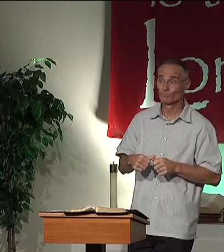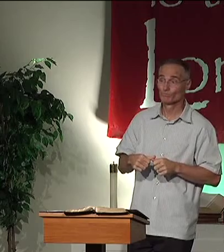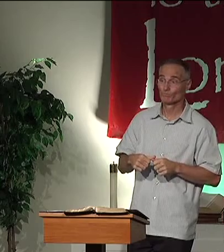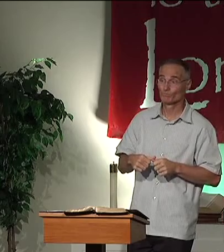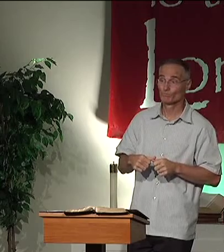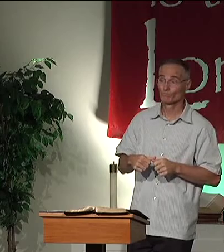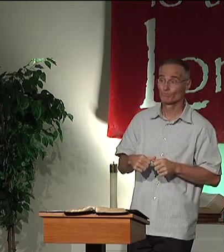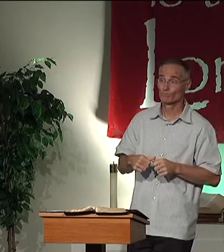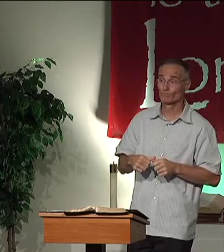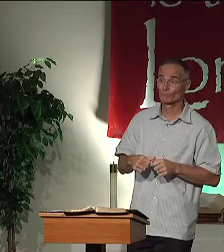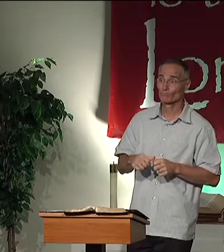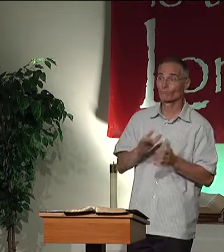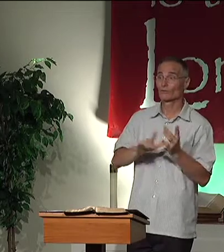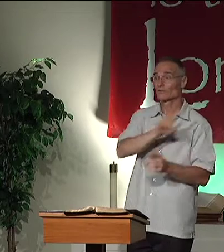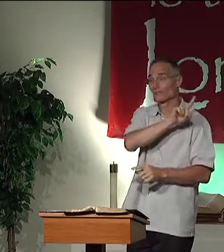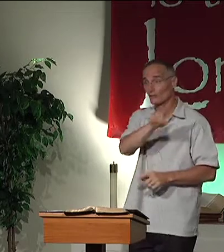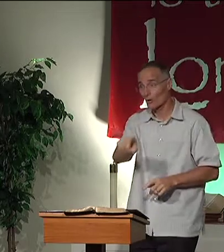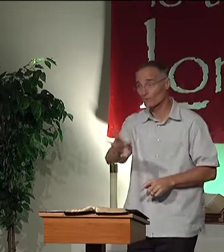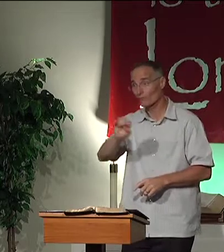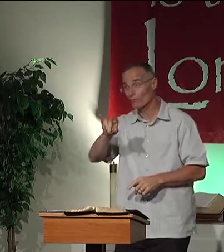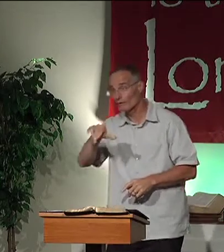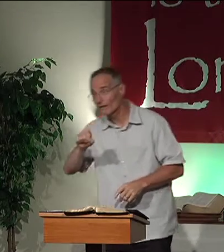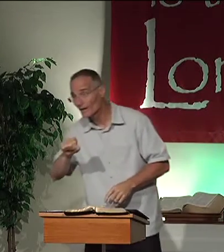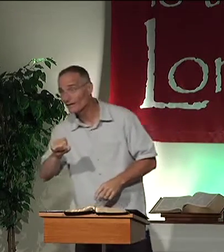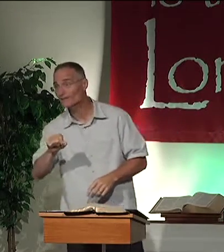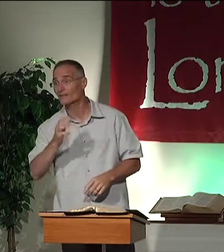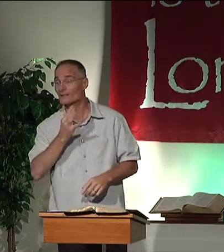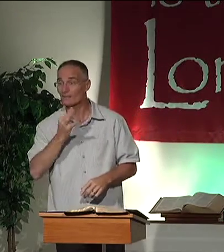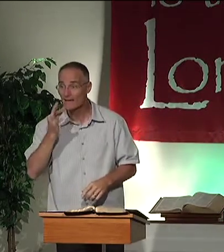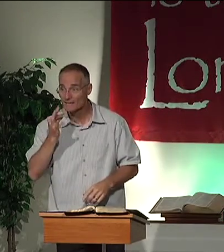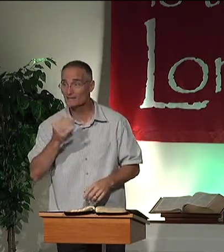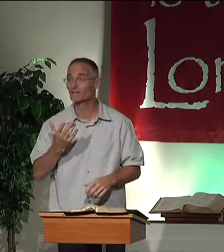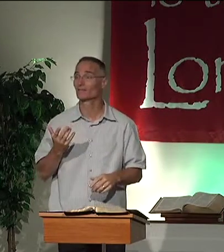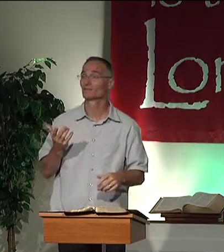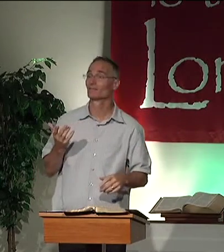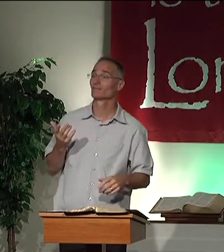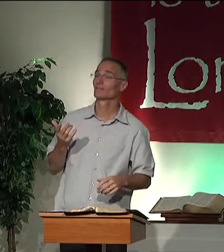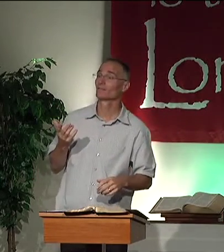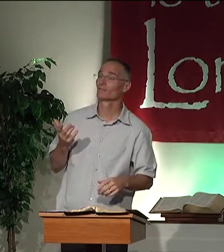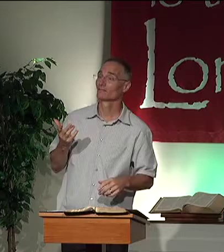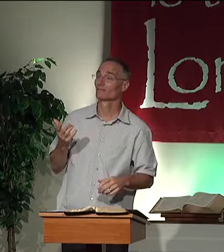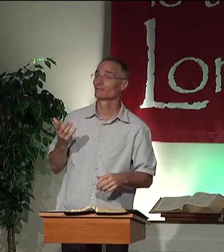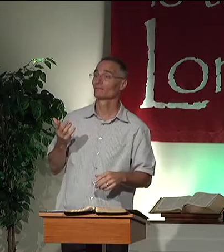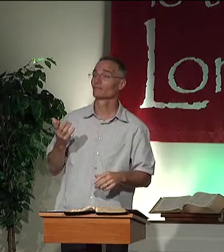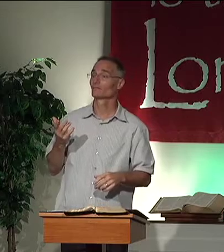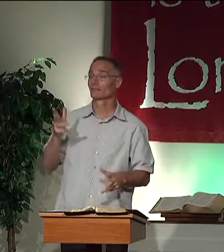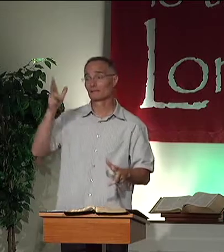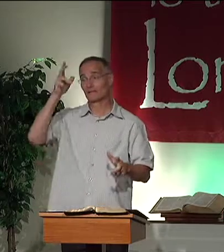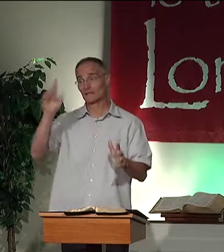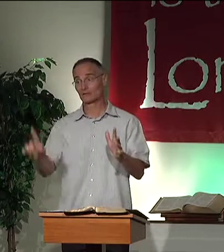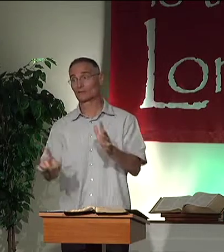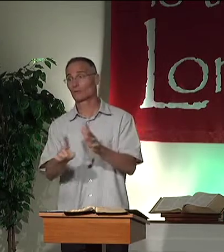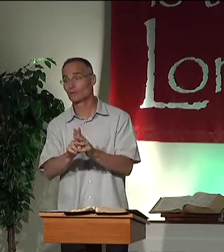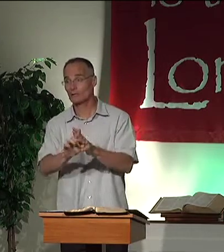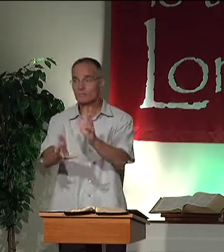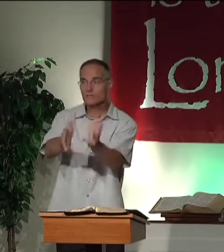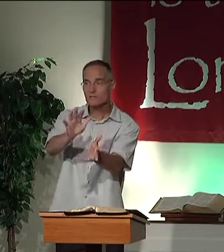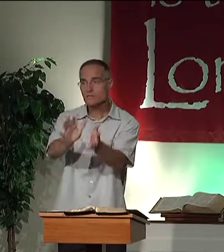when he was in the desert, if you remember. Jesus had gone to the desert for 40 days to fast. And Satan